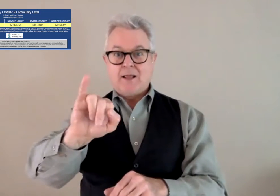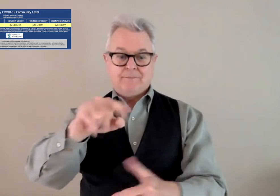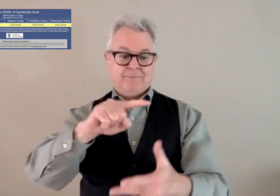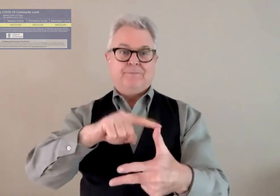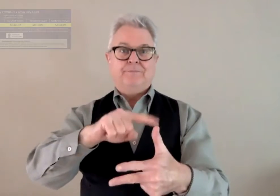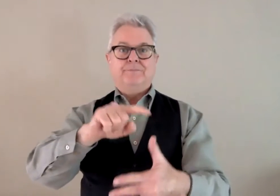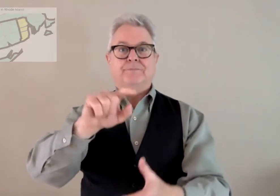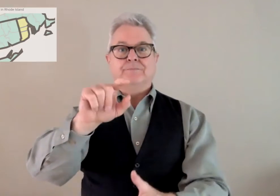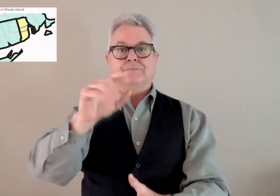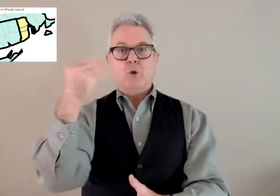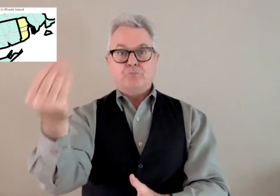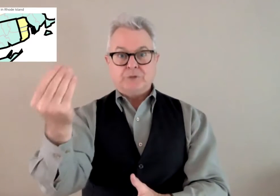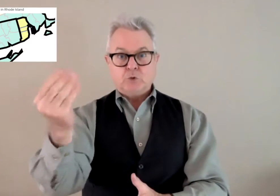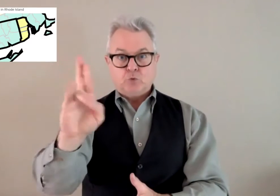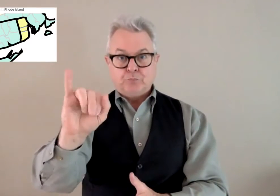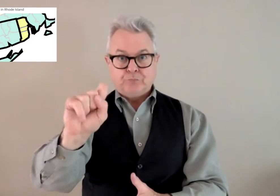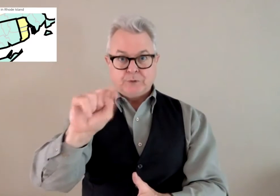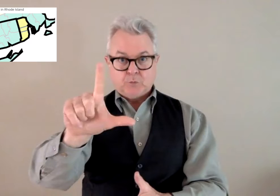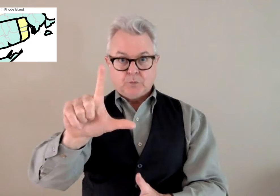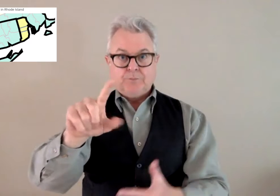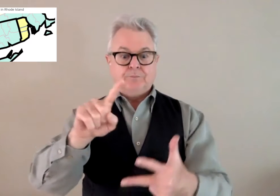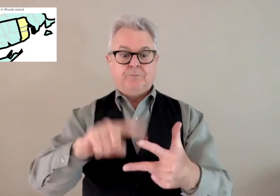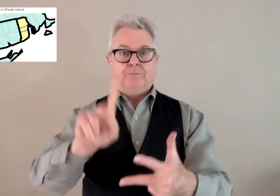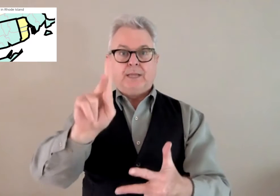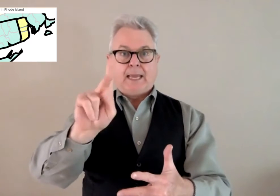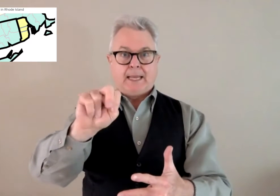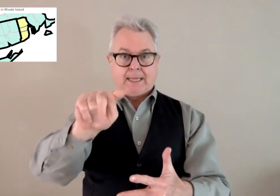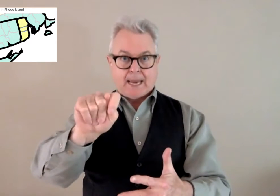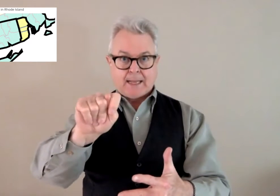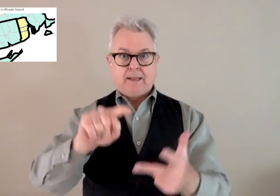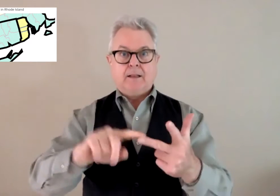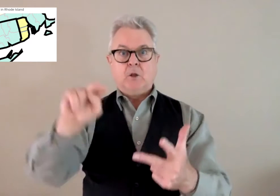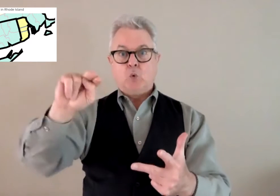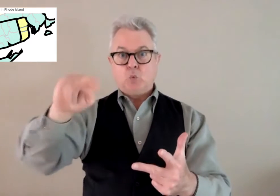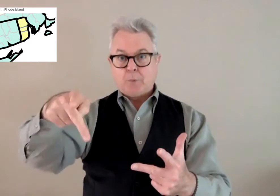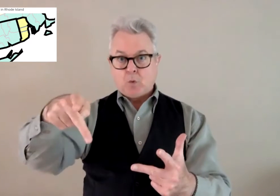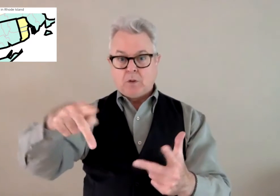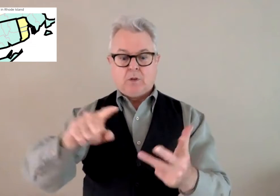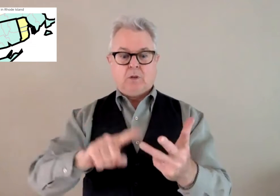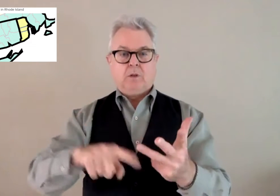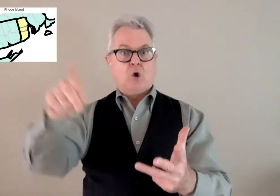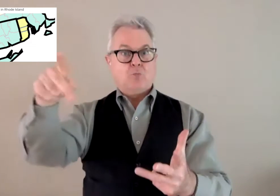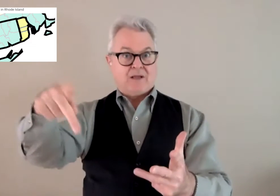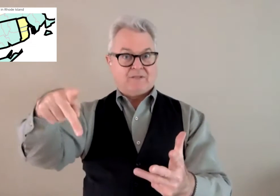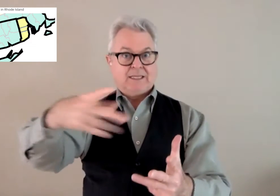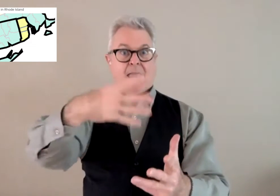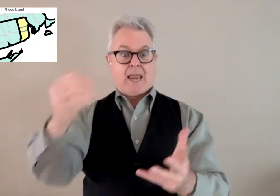in the state of Rhode Island, which is considered Bristol County, Kent County, Newport County,